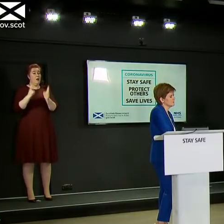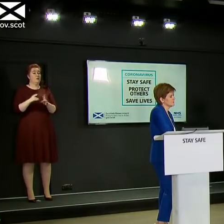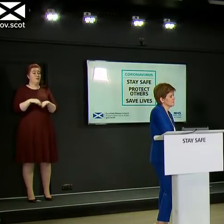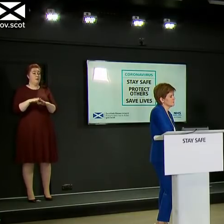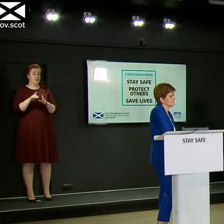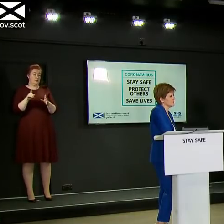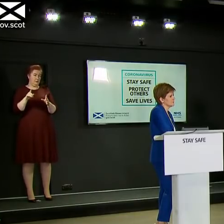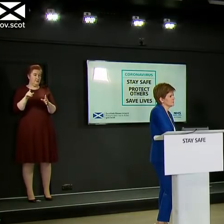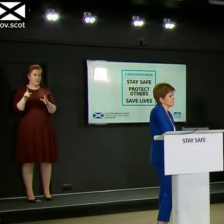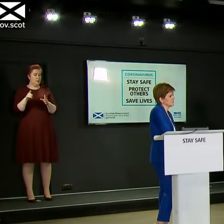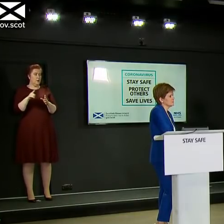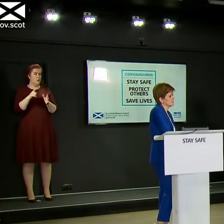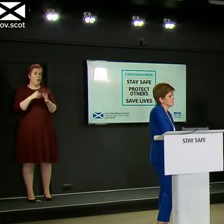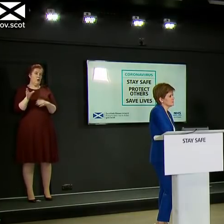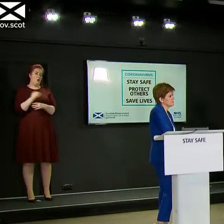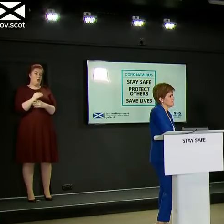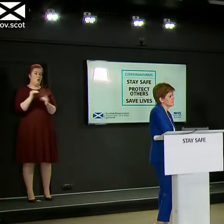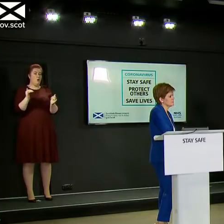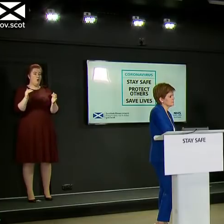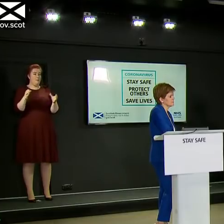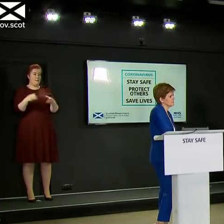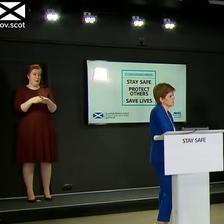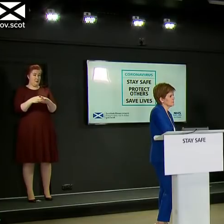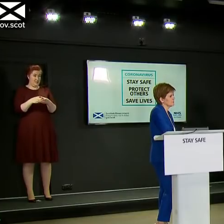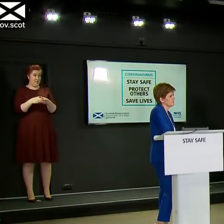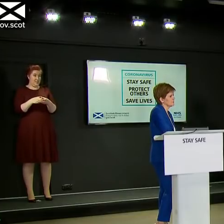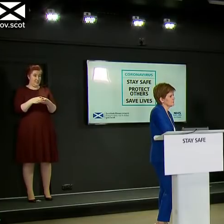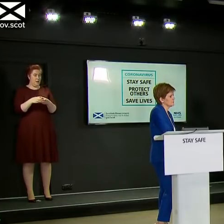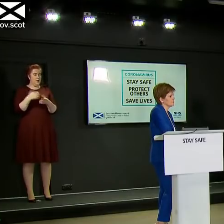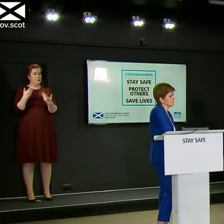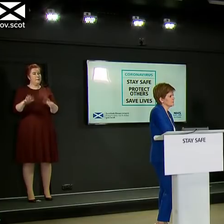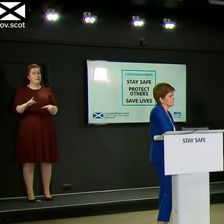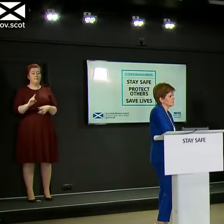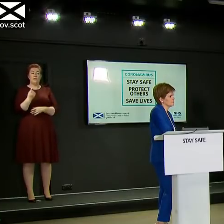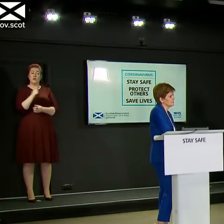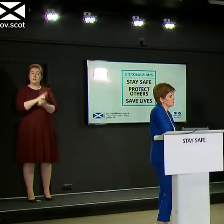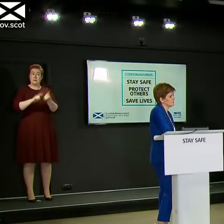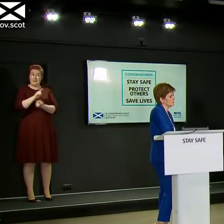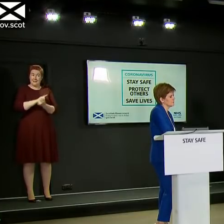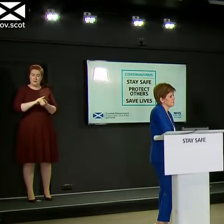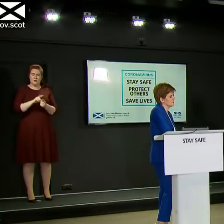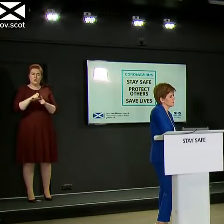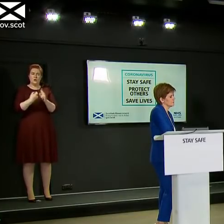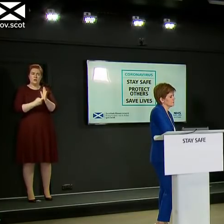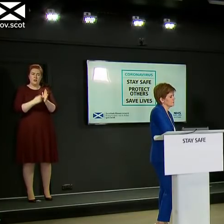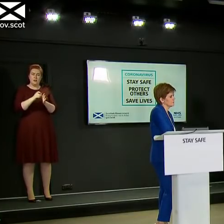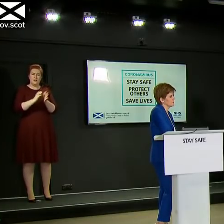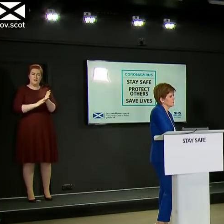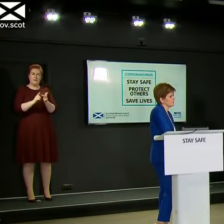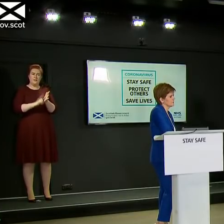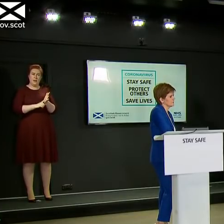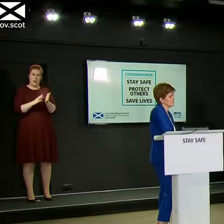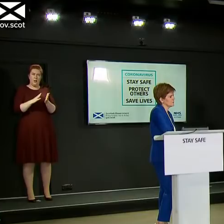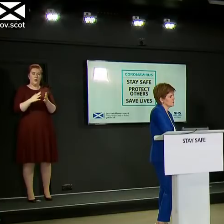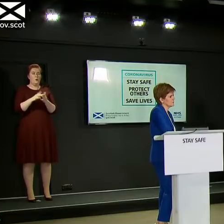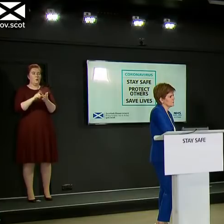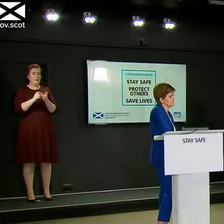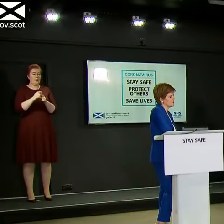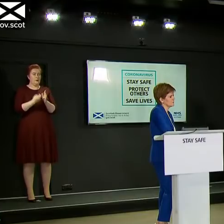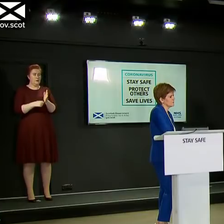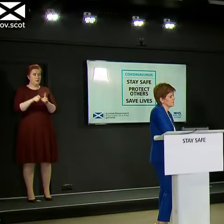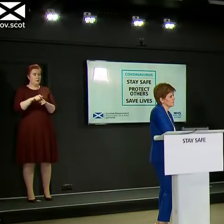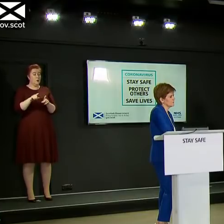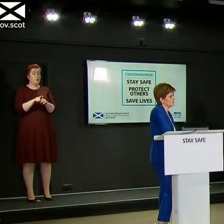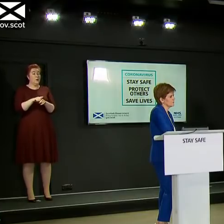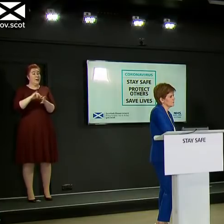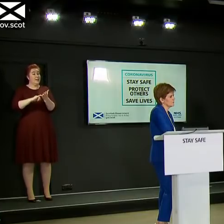for a potential second wave held its first meeting this morning Dr. Phil for Whitford and SNP MP as its Vice Chair I